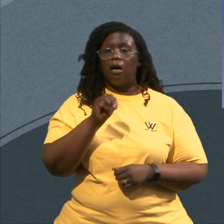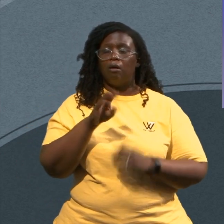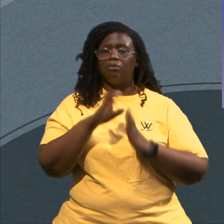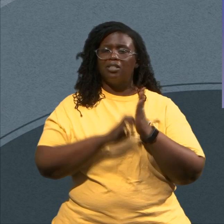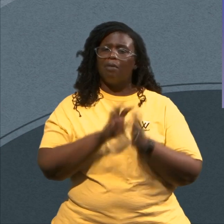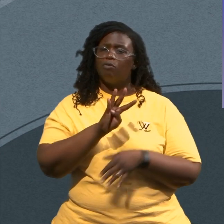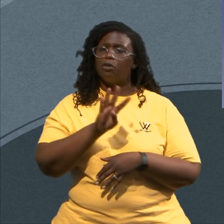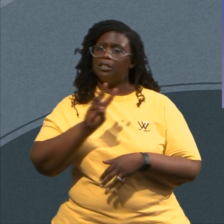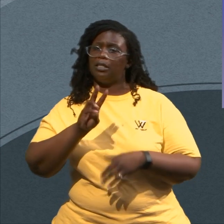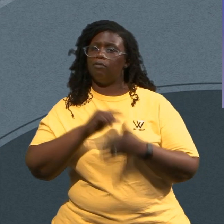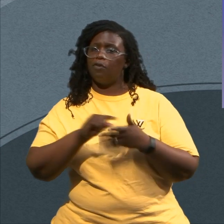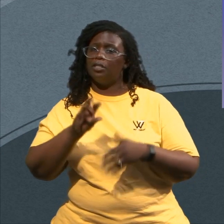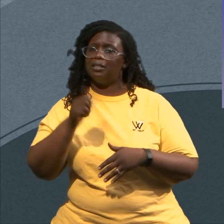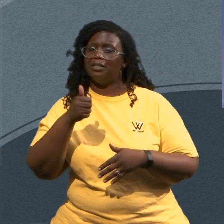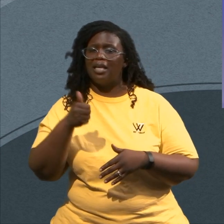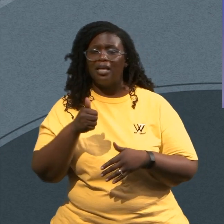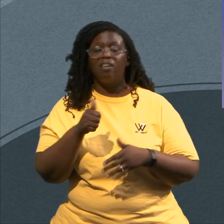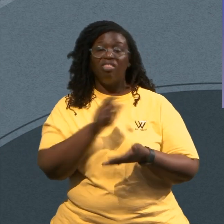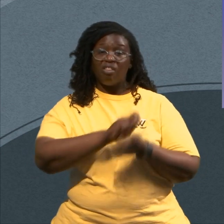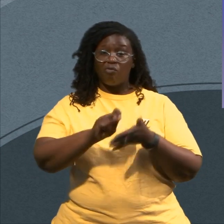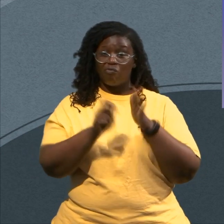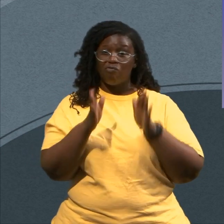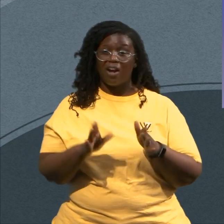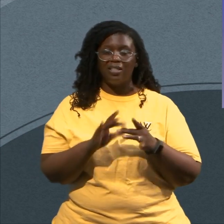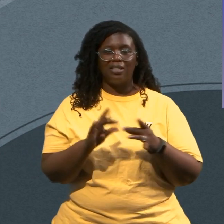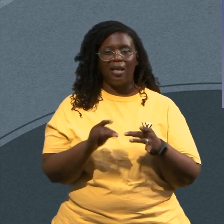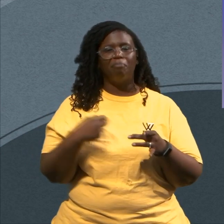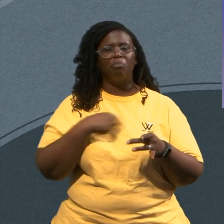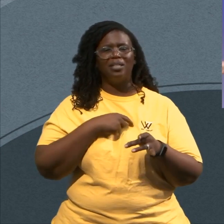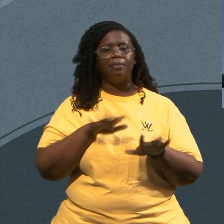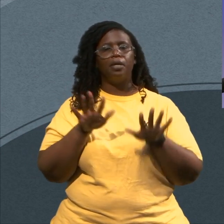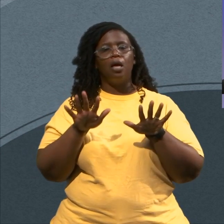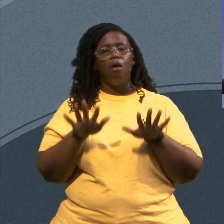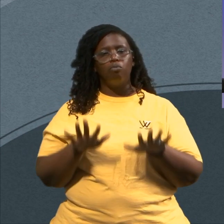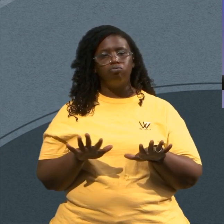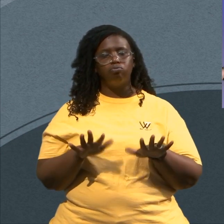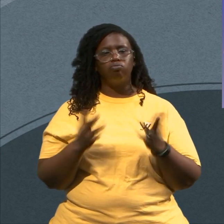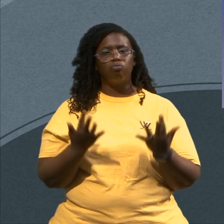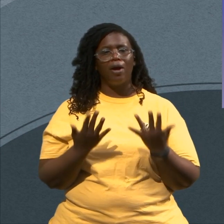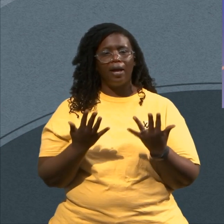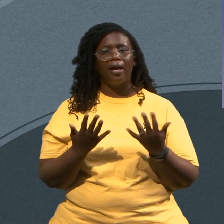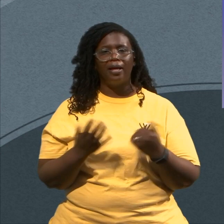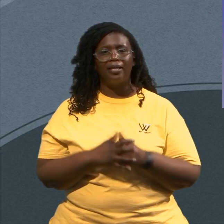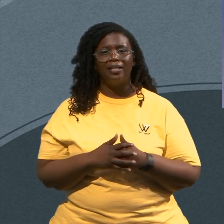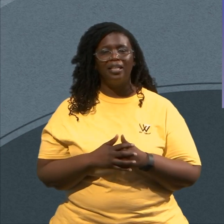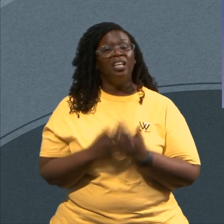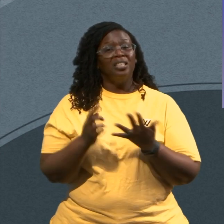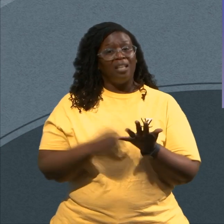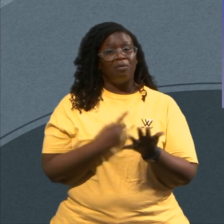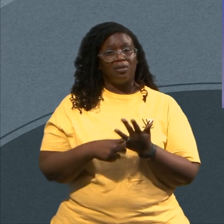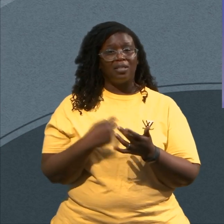psalmist is saying Sometimes Before you move on You need to take a break Before you continue